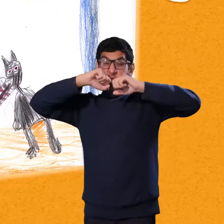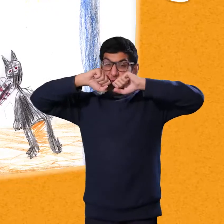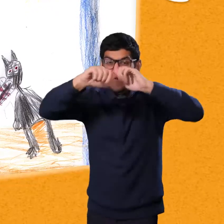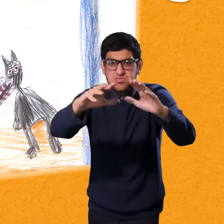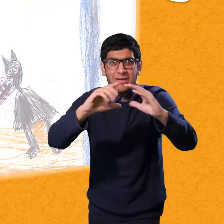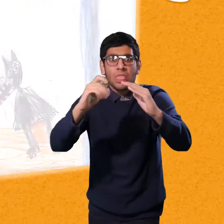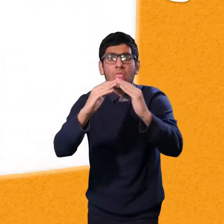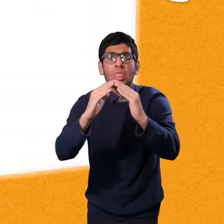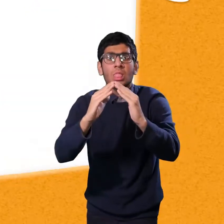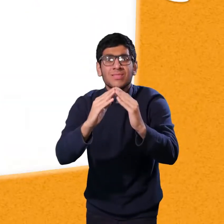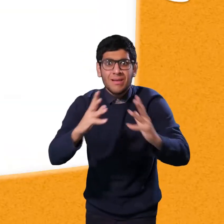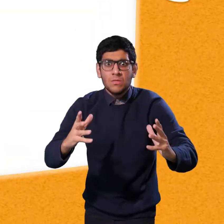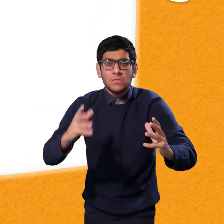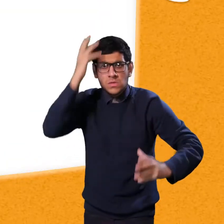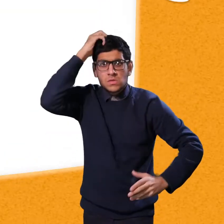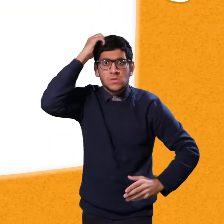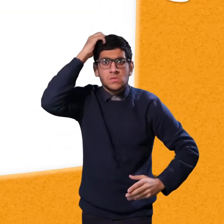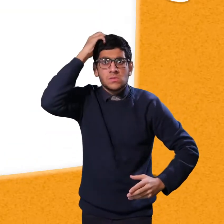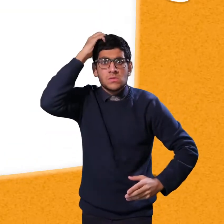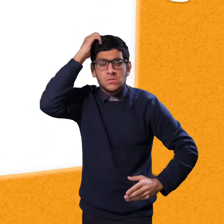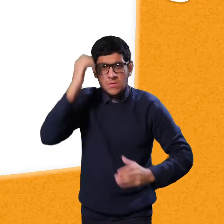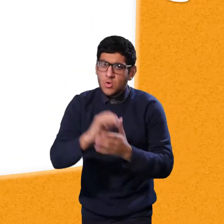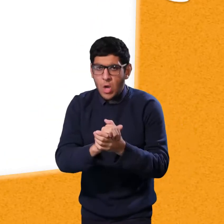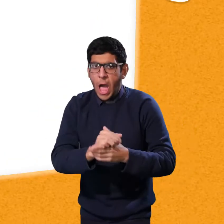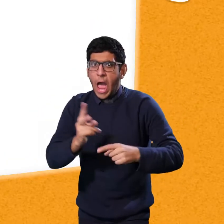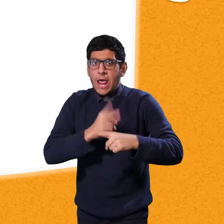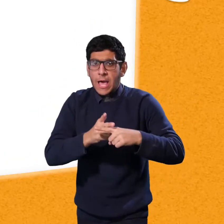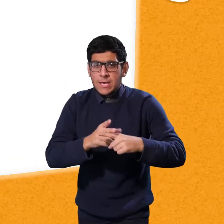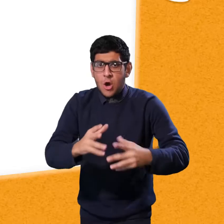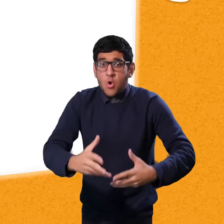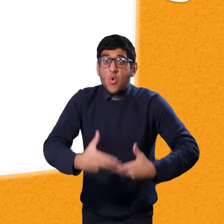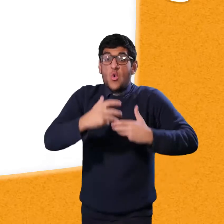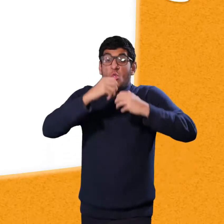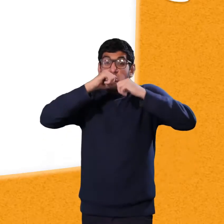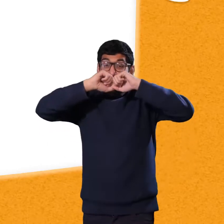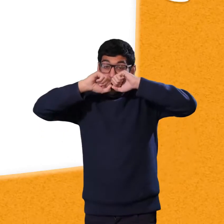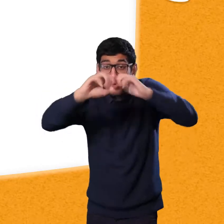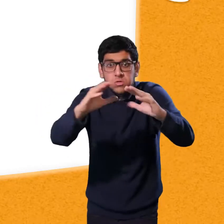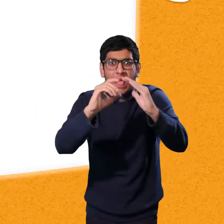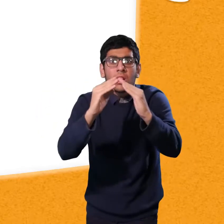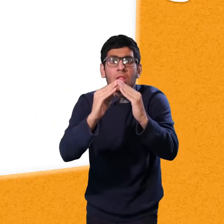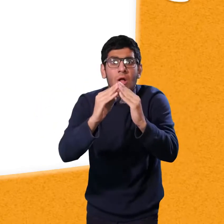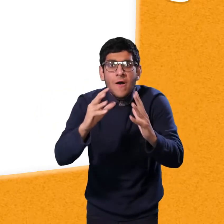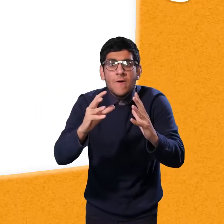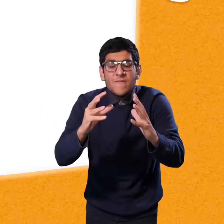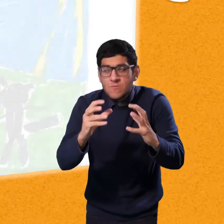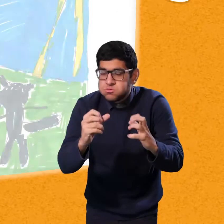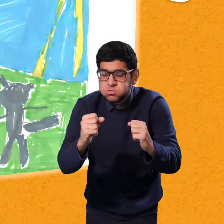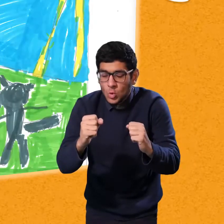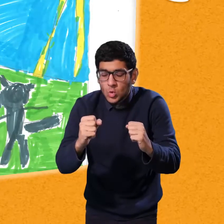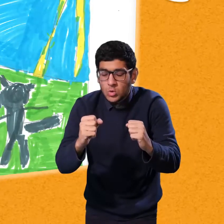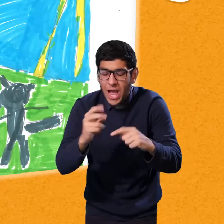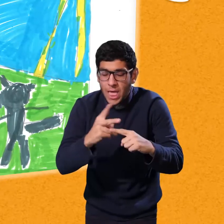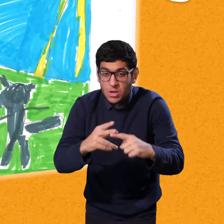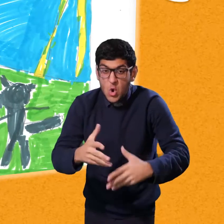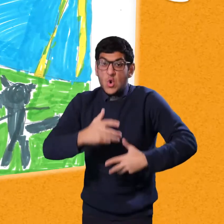So he huffed. And the house was still there. And he puffed. And the